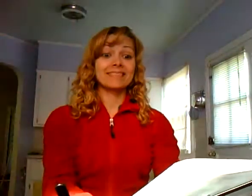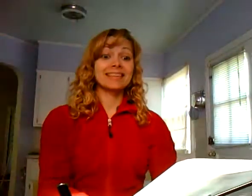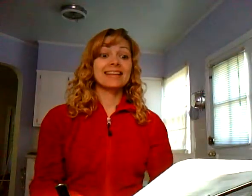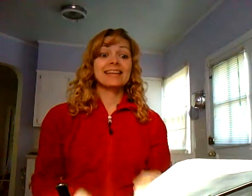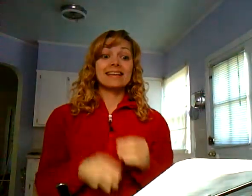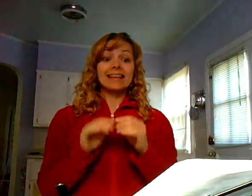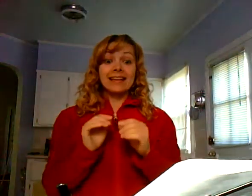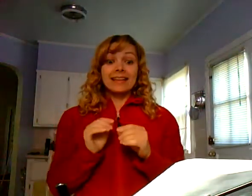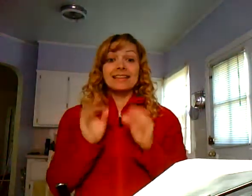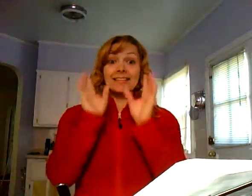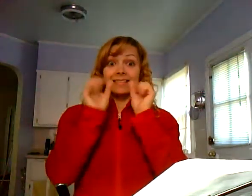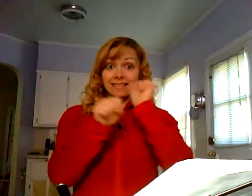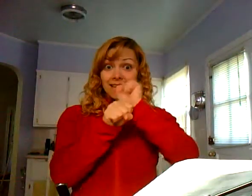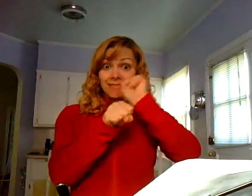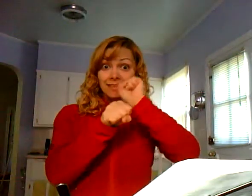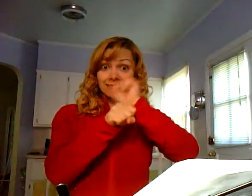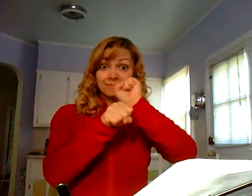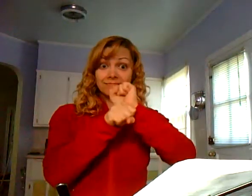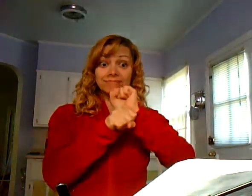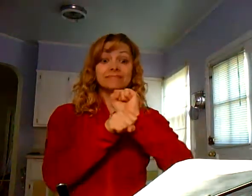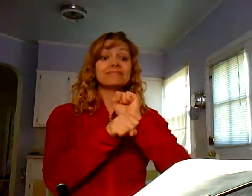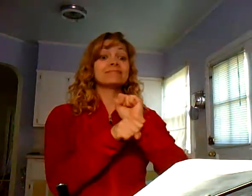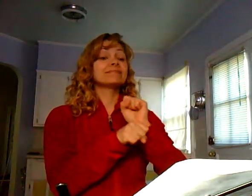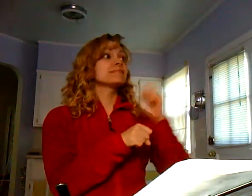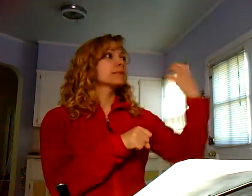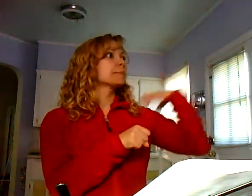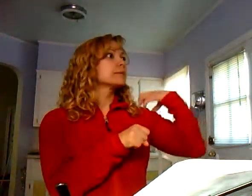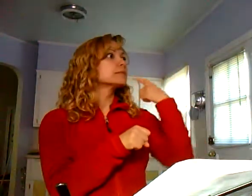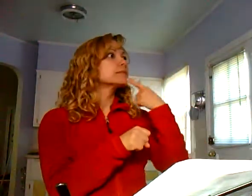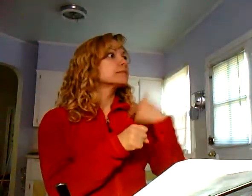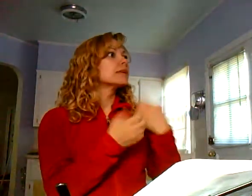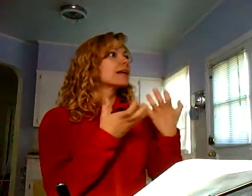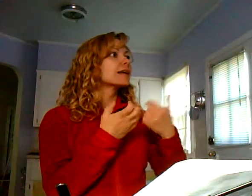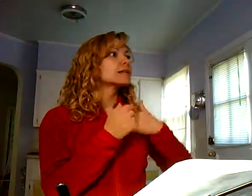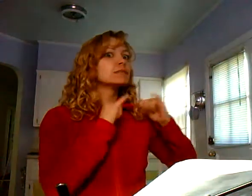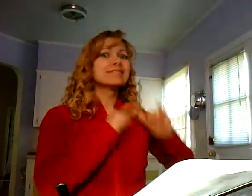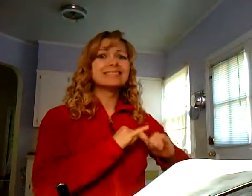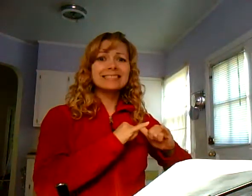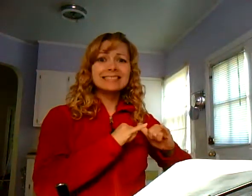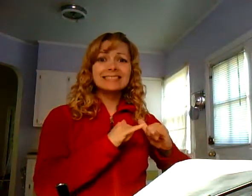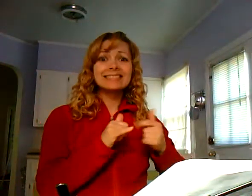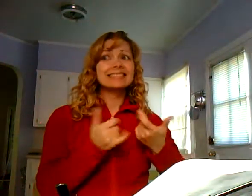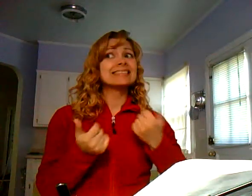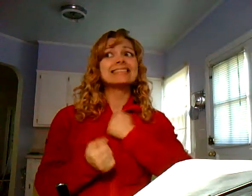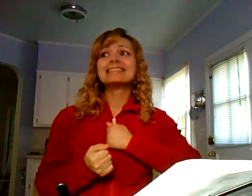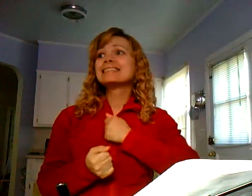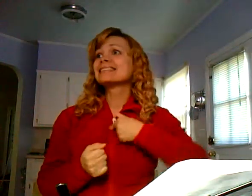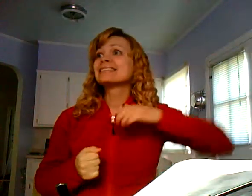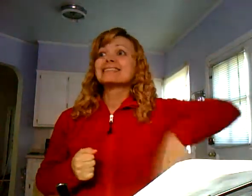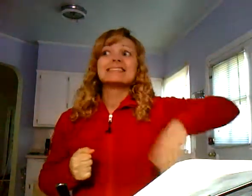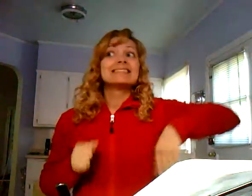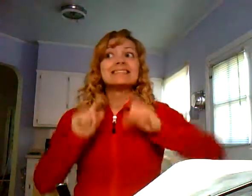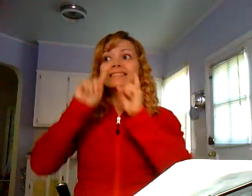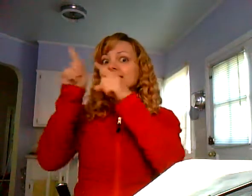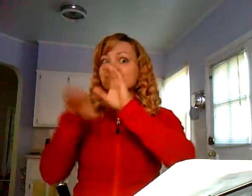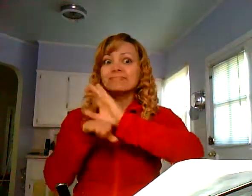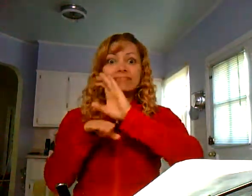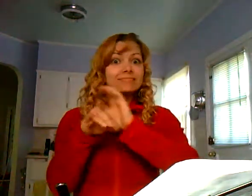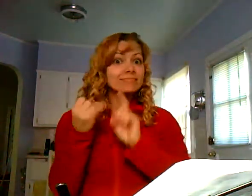things can interrupt them, like my work, my boss. He may say, Look, you gotta stay in work late. You